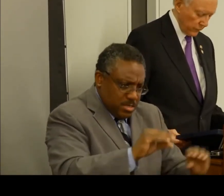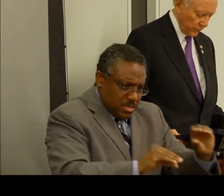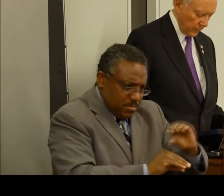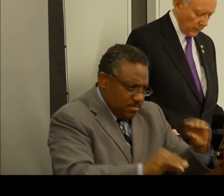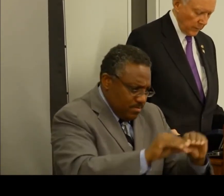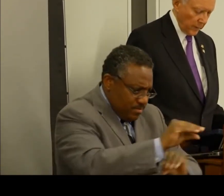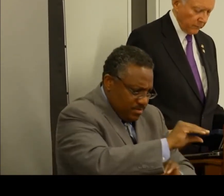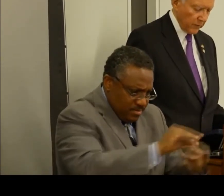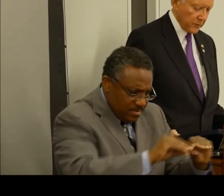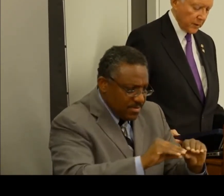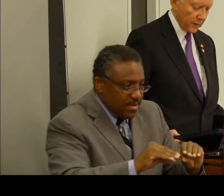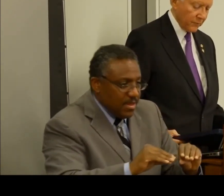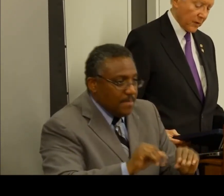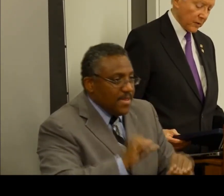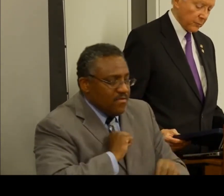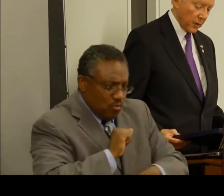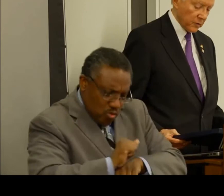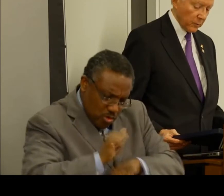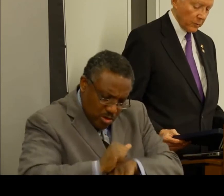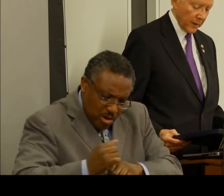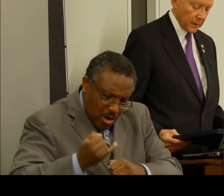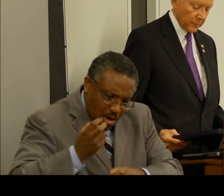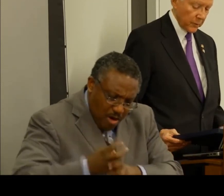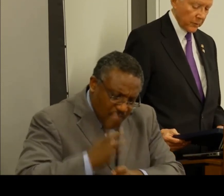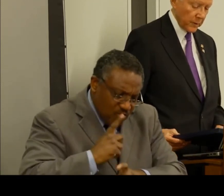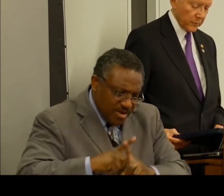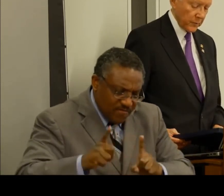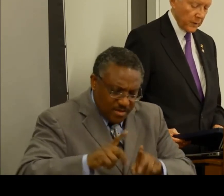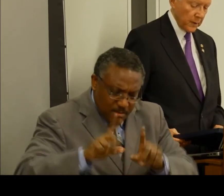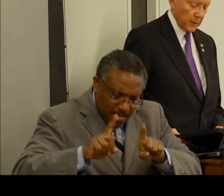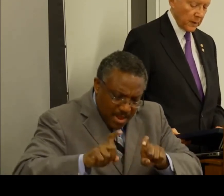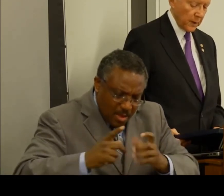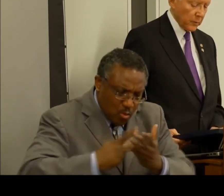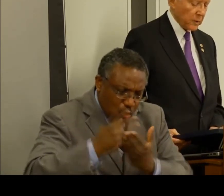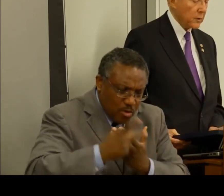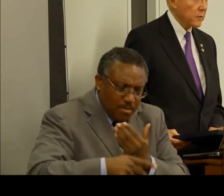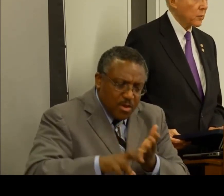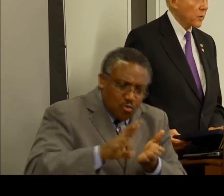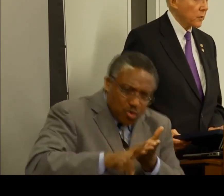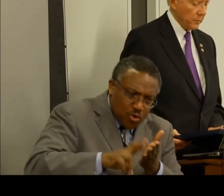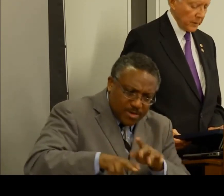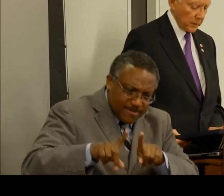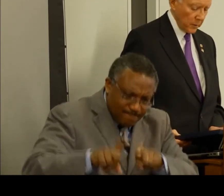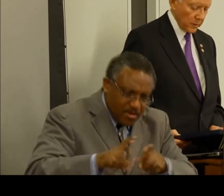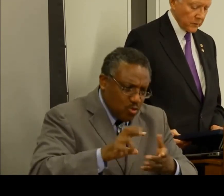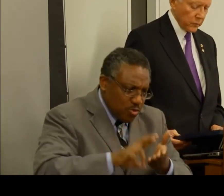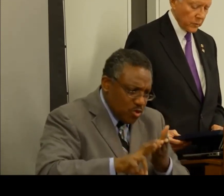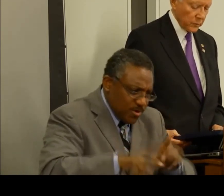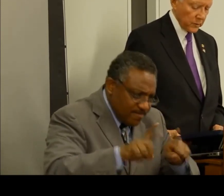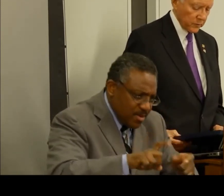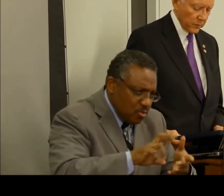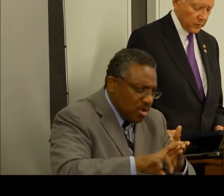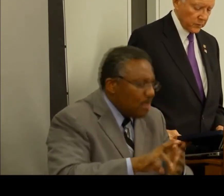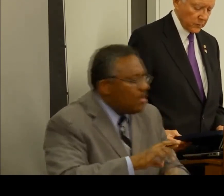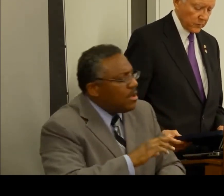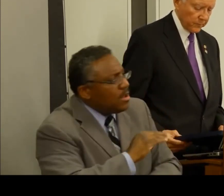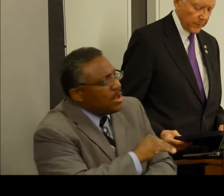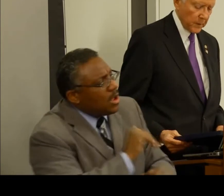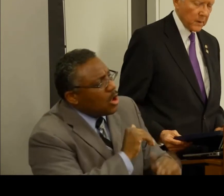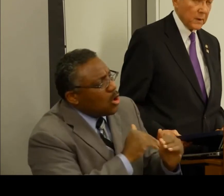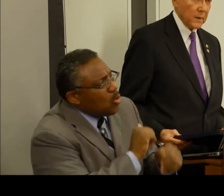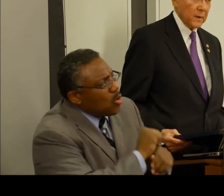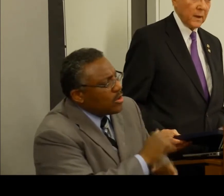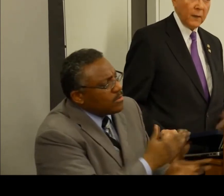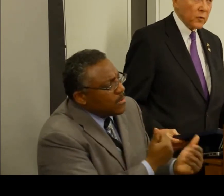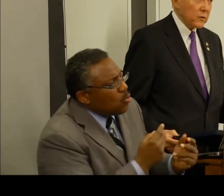proposals and investigating various possible pilot programs, and I will continue to work with my colleagues toward real solutions.